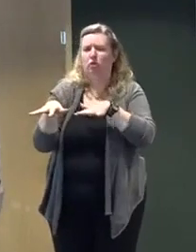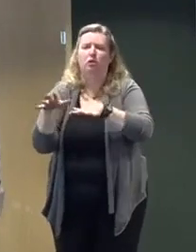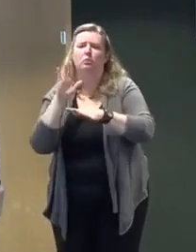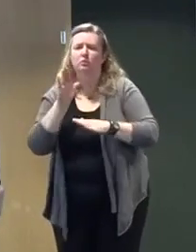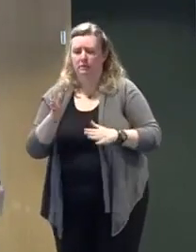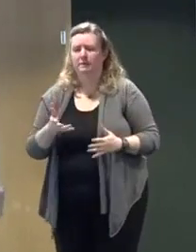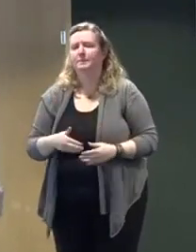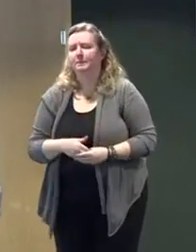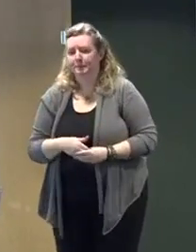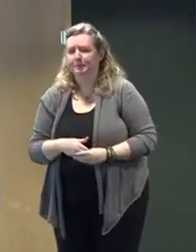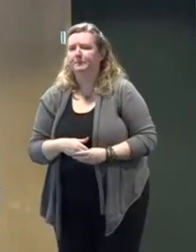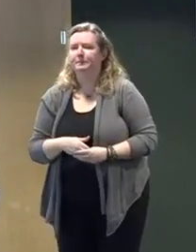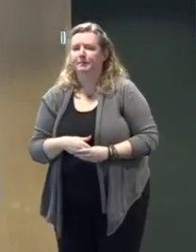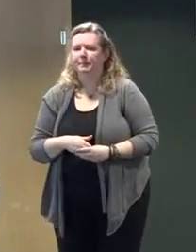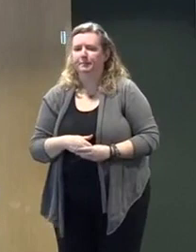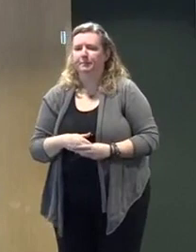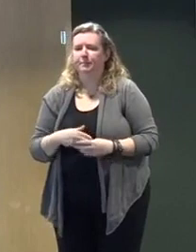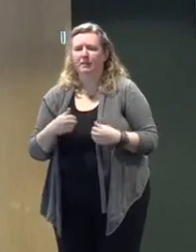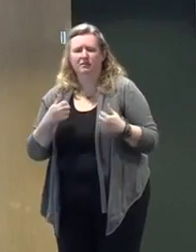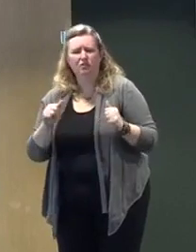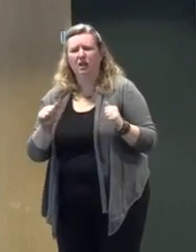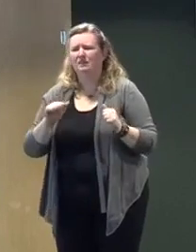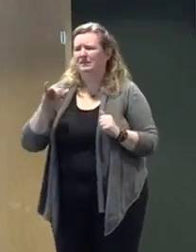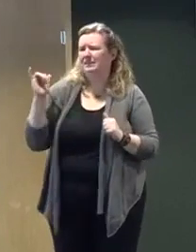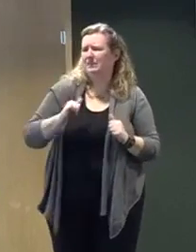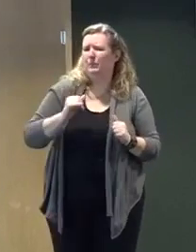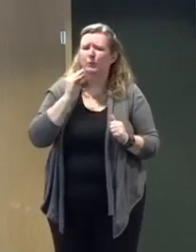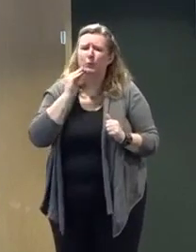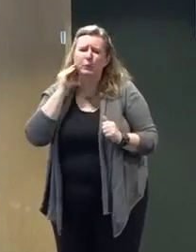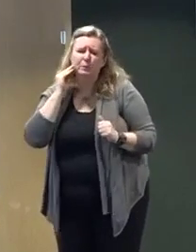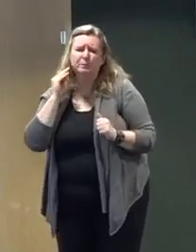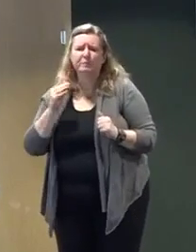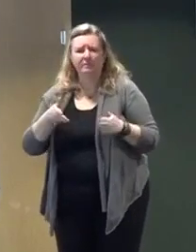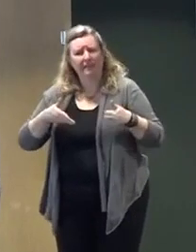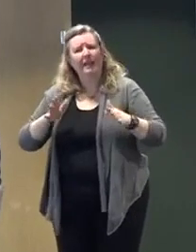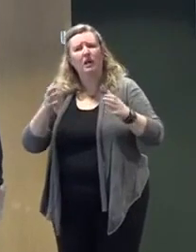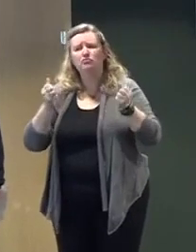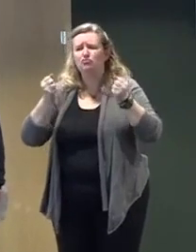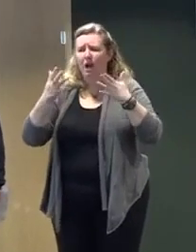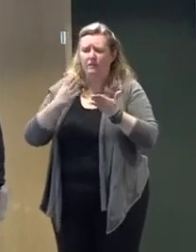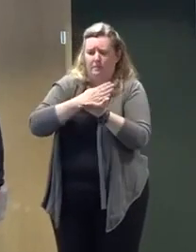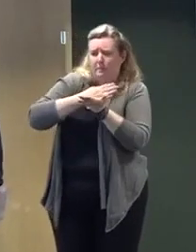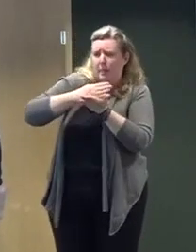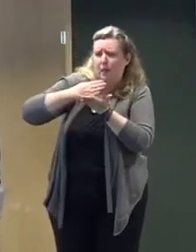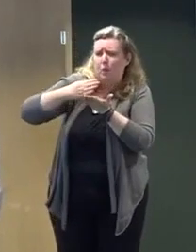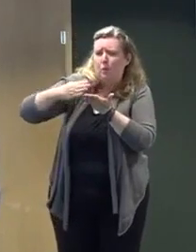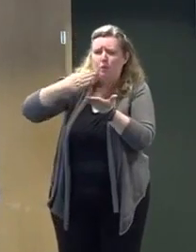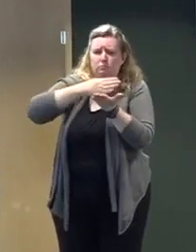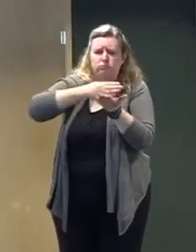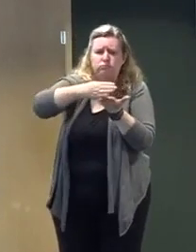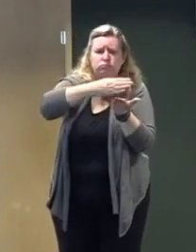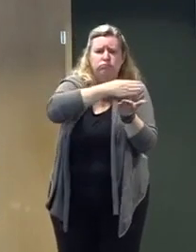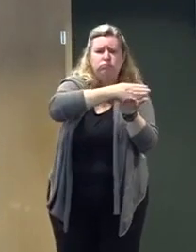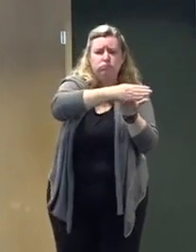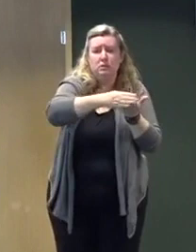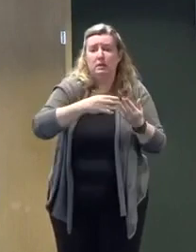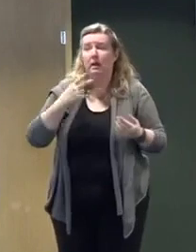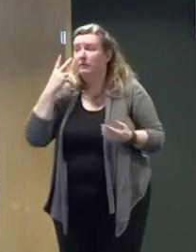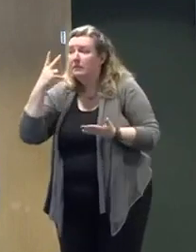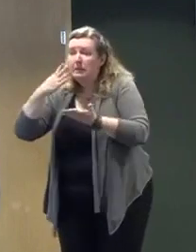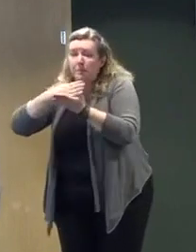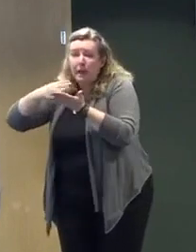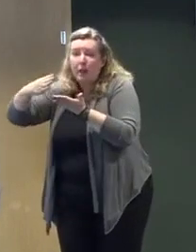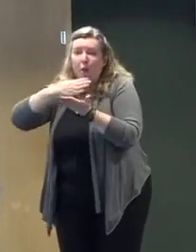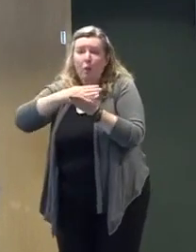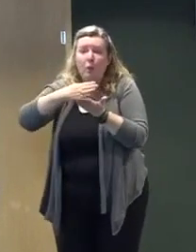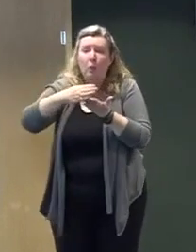So let's leave the roads empty for all the road crews to do their jobs. And if you see a road crew getting into position or working,